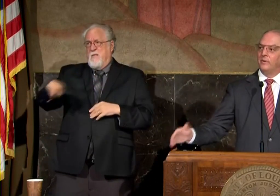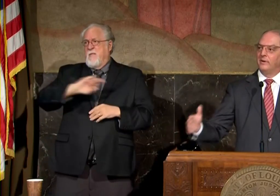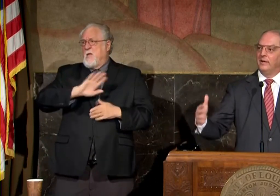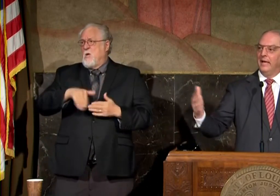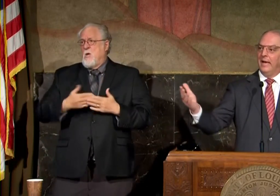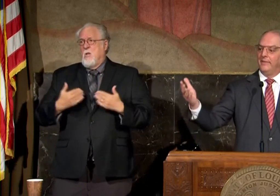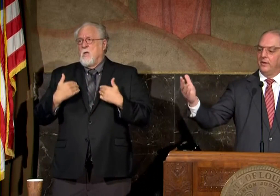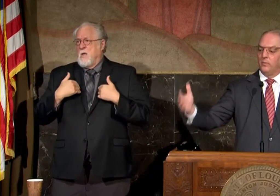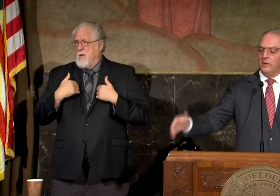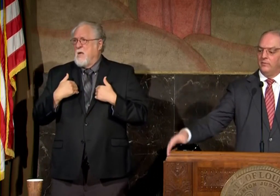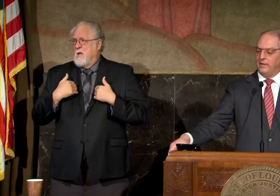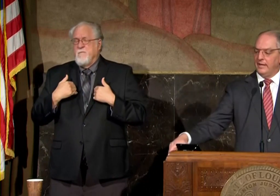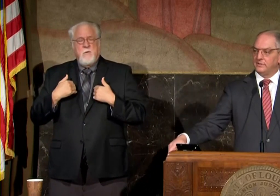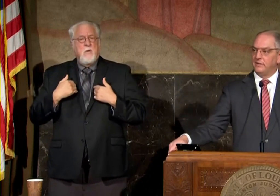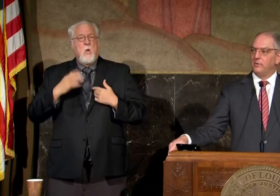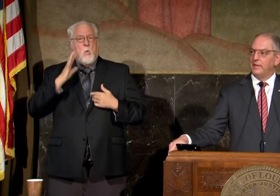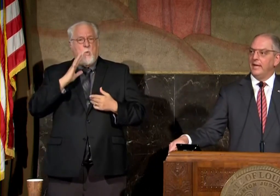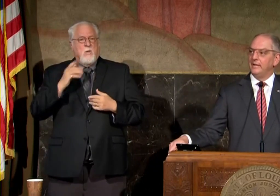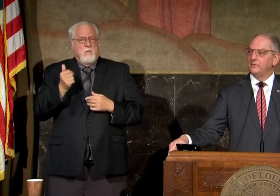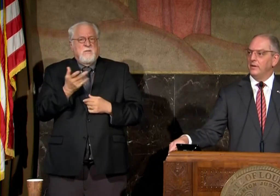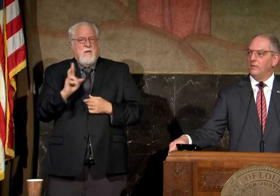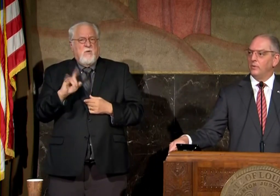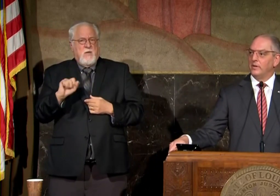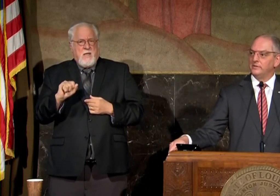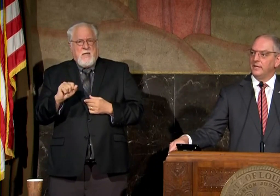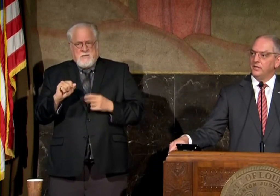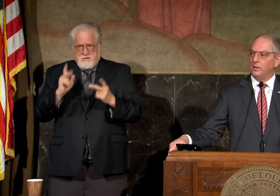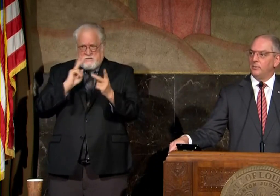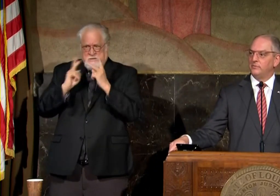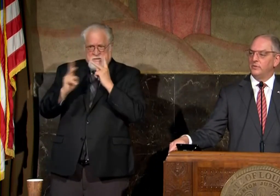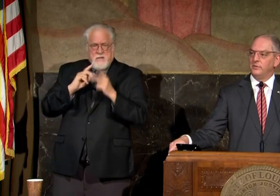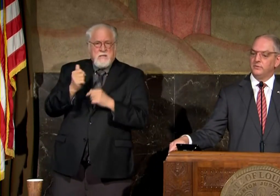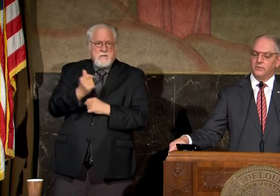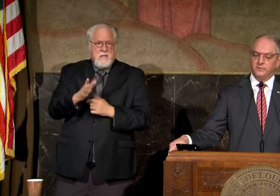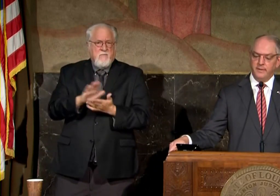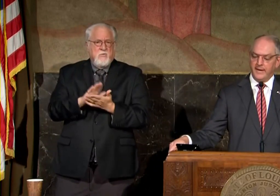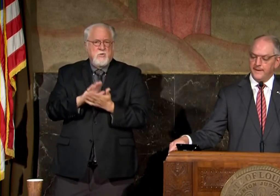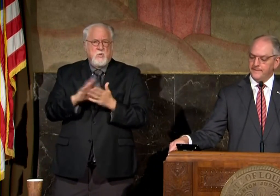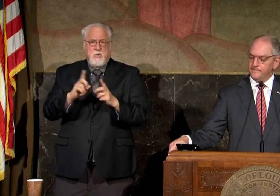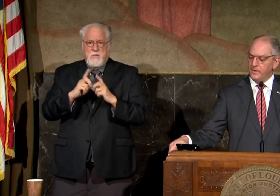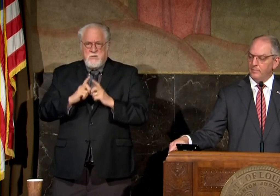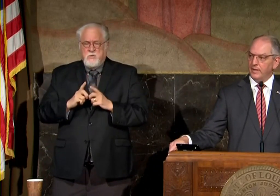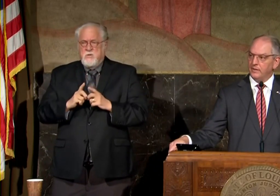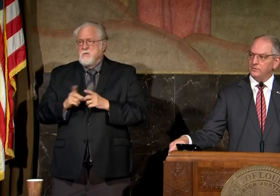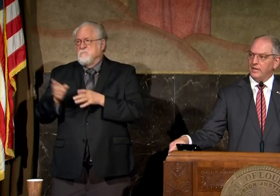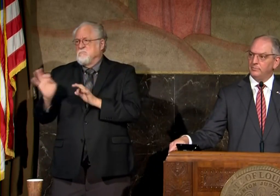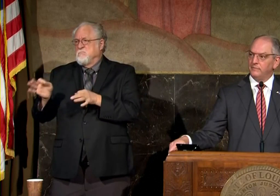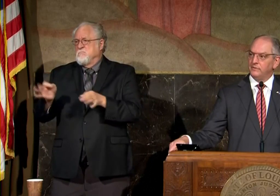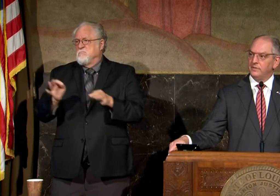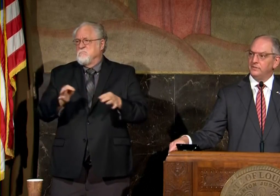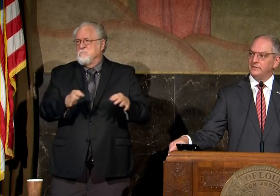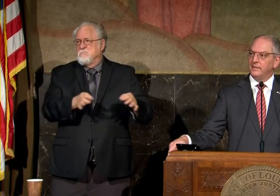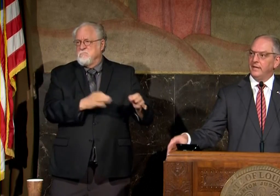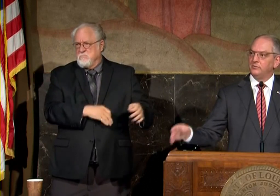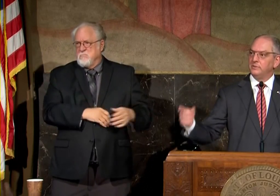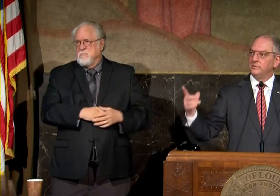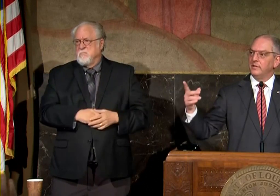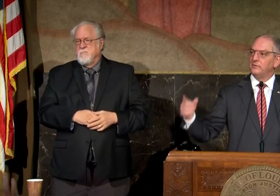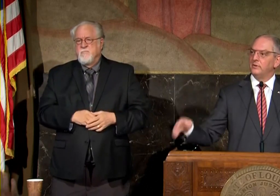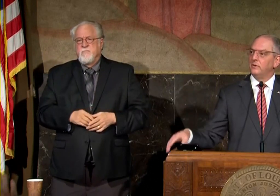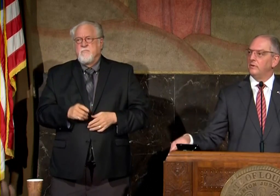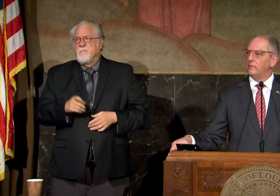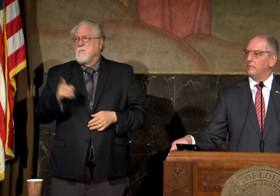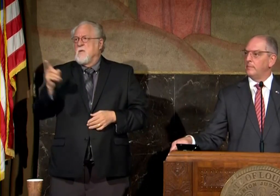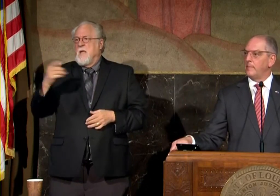have and we're going to i think we're over the next several days uh we're going to see a number of school districts make make those types of decisions and announcements